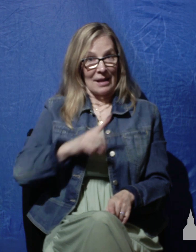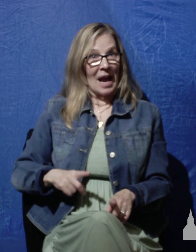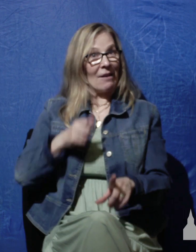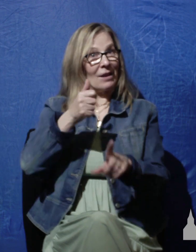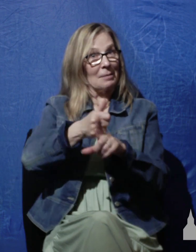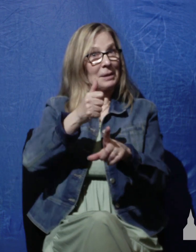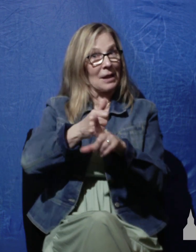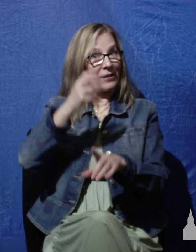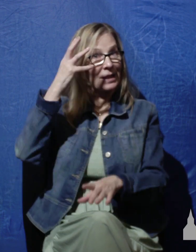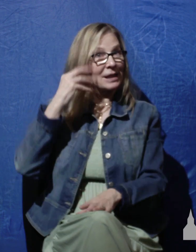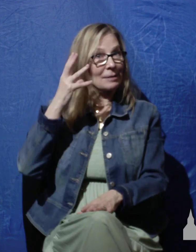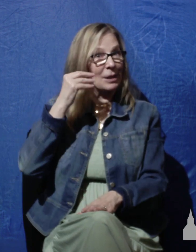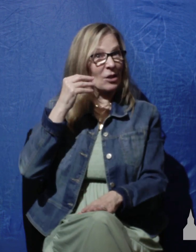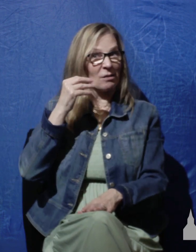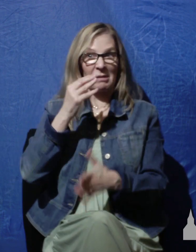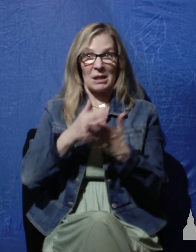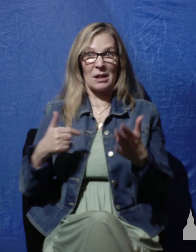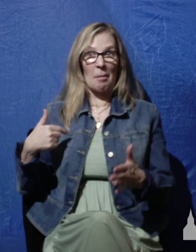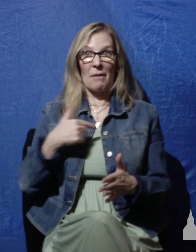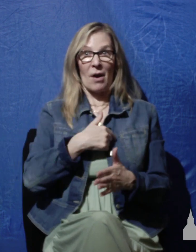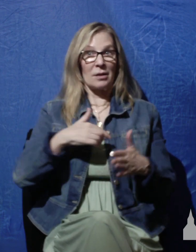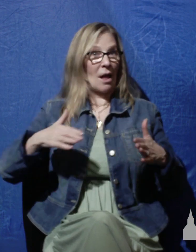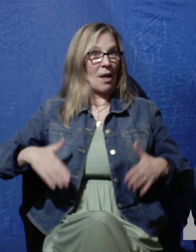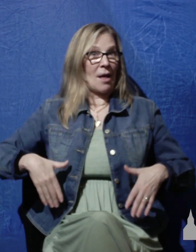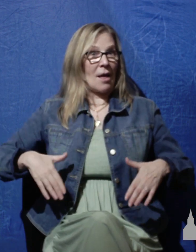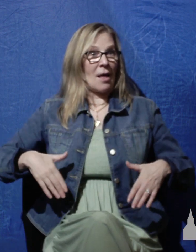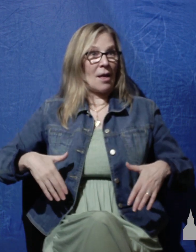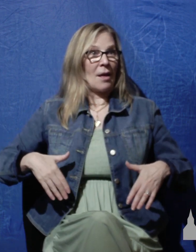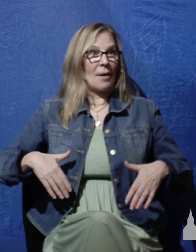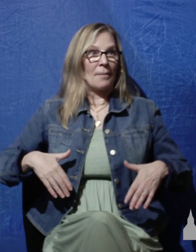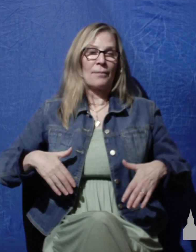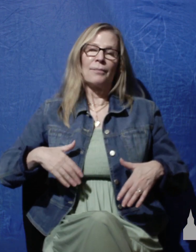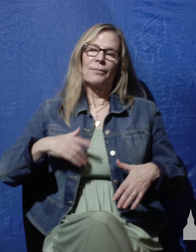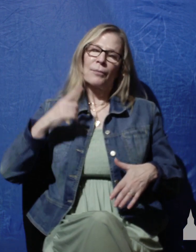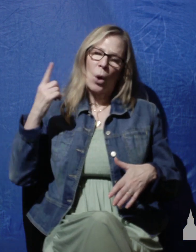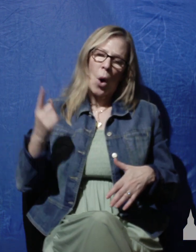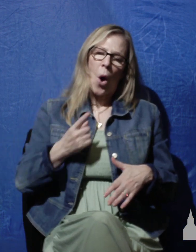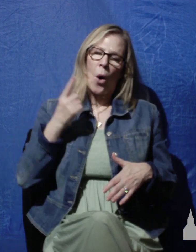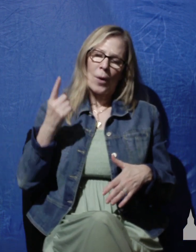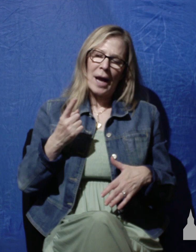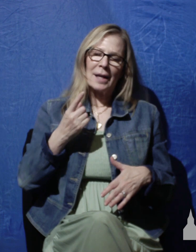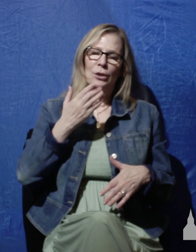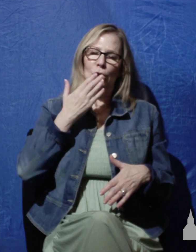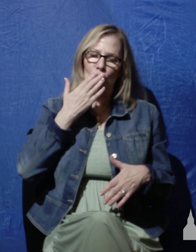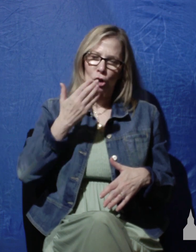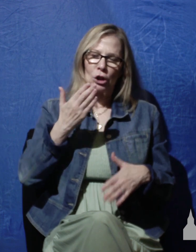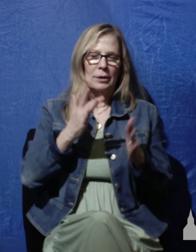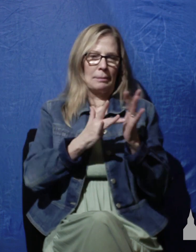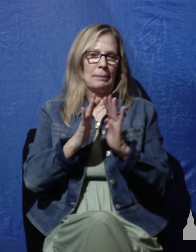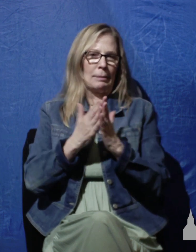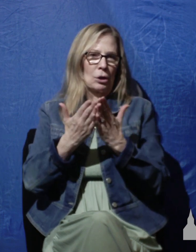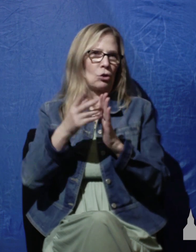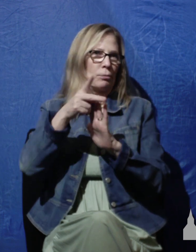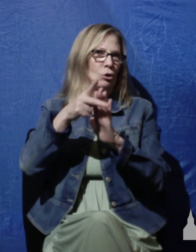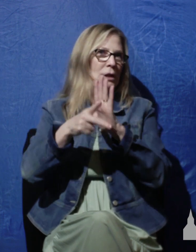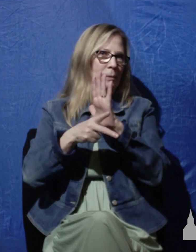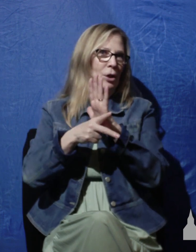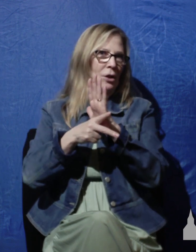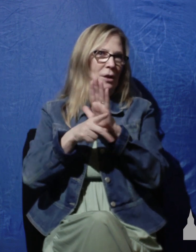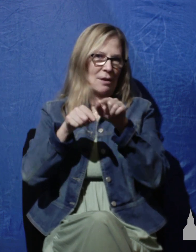that some of us have not, there's always a valid, timeless, biblical principle of this blessing